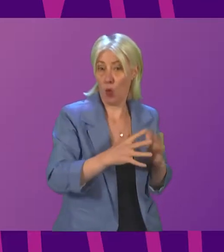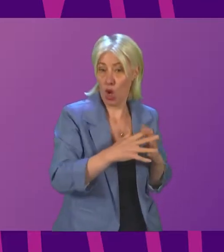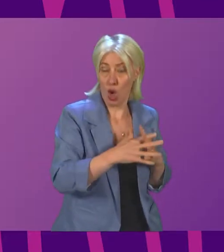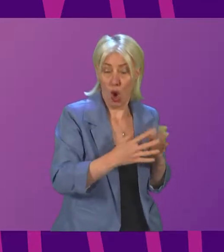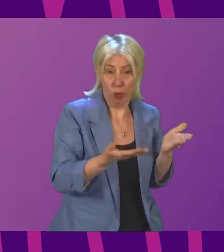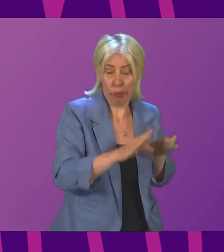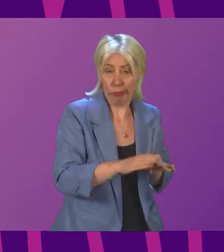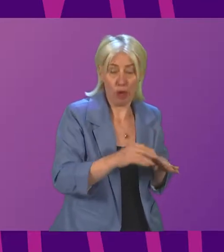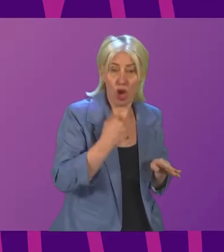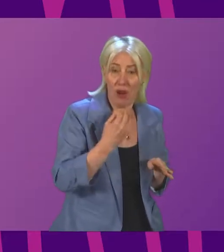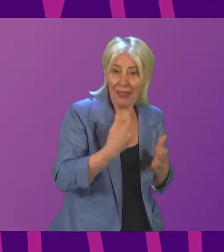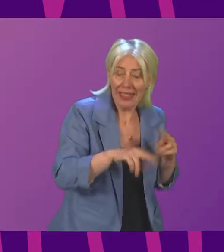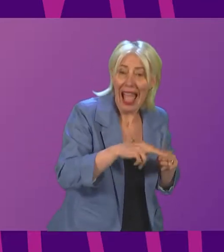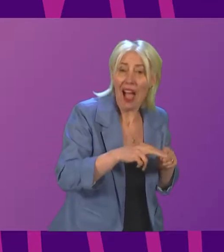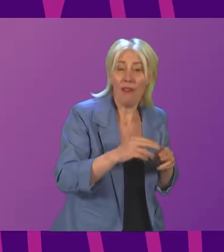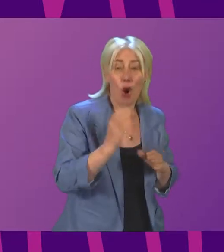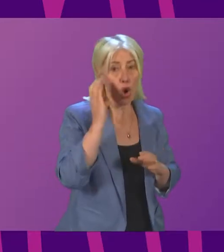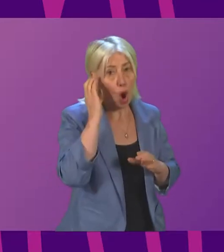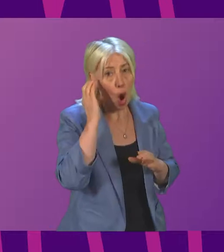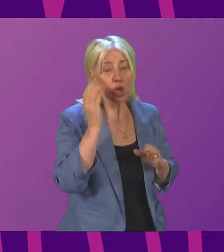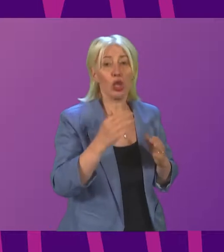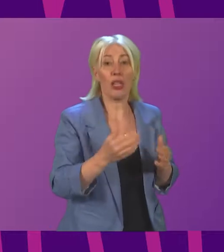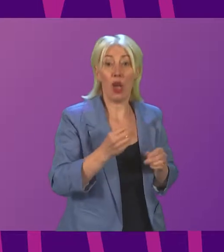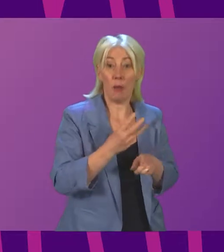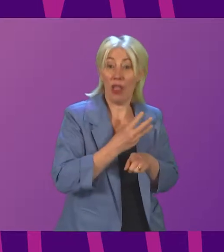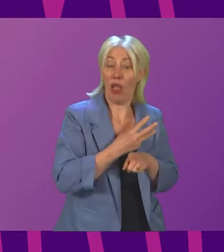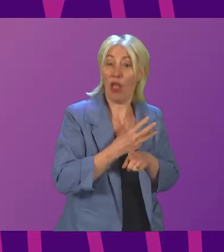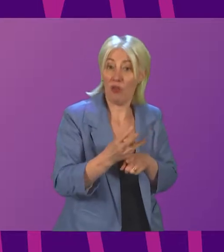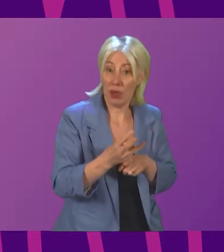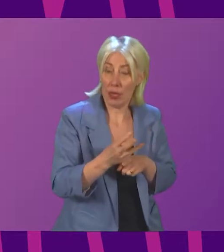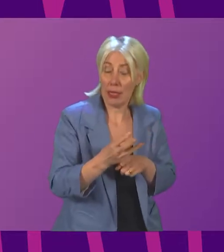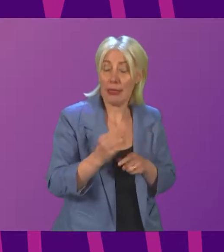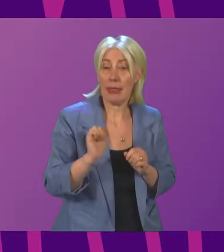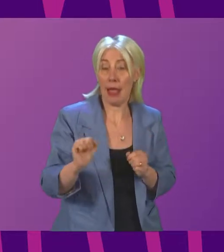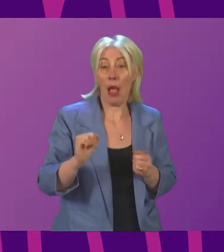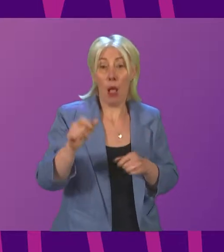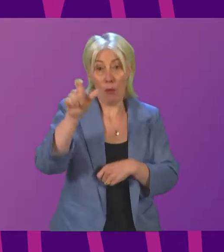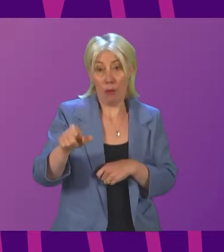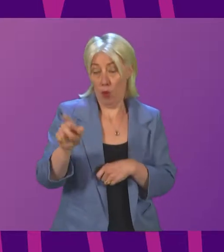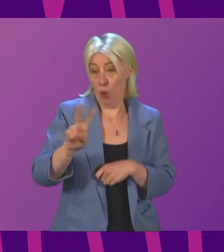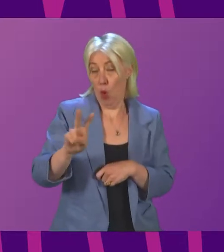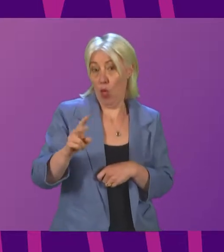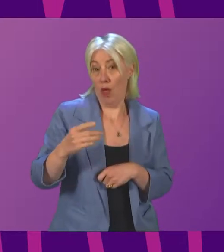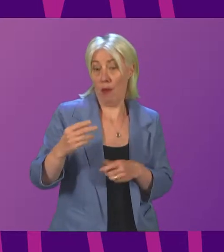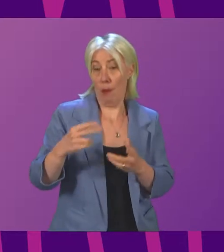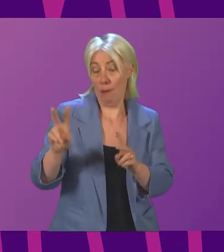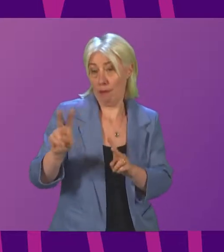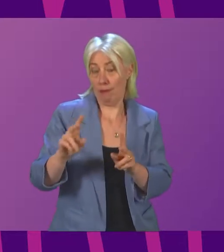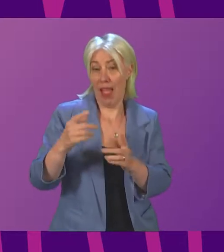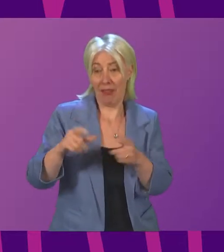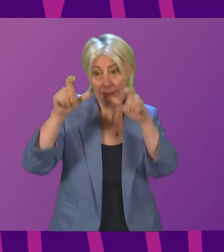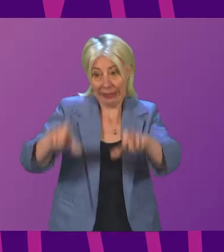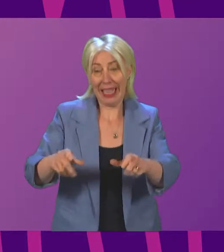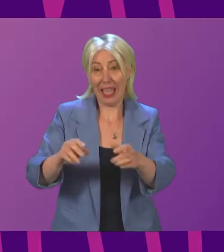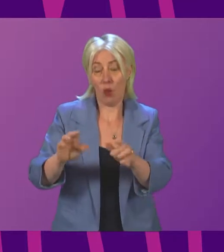cots. It's now been three weeks and my constituent and his partner are both living out of suitcases, sleeping in the neonatal unit on a fold